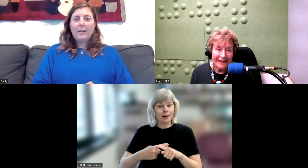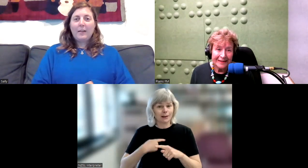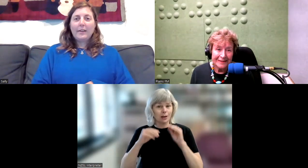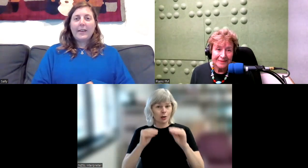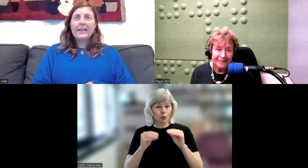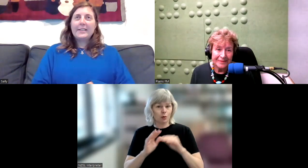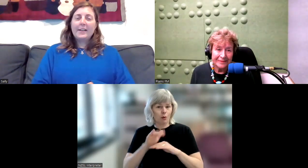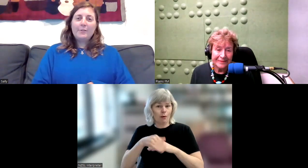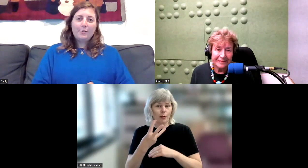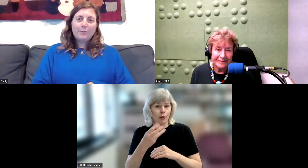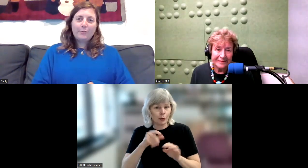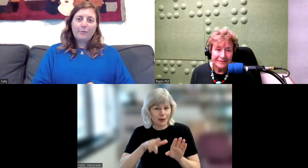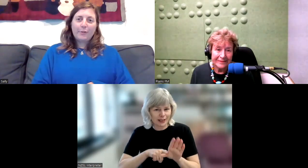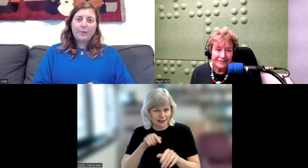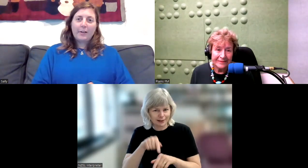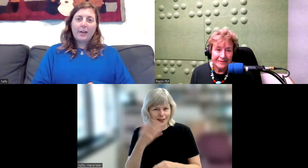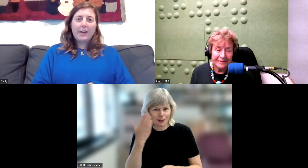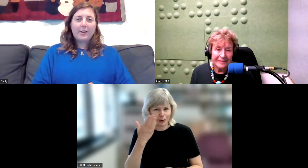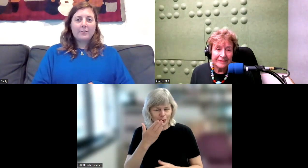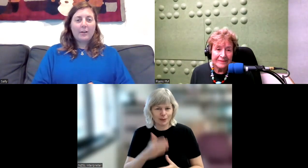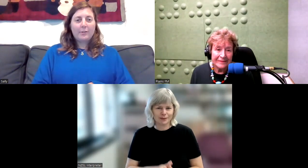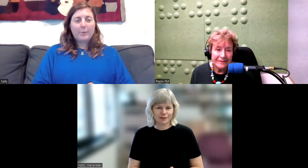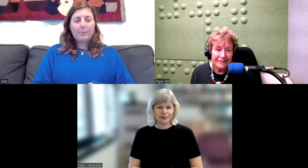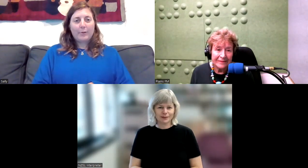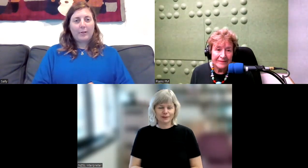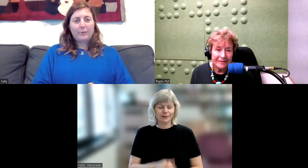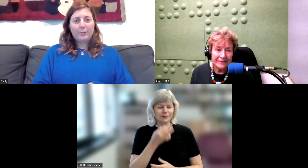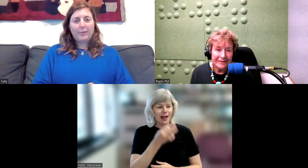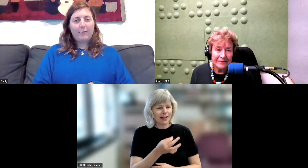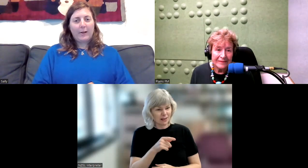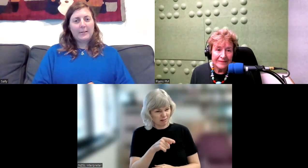Okay. Is it unusual for a hearing child to be born of two deaf parents?